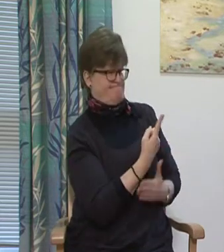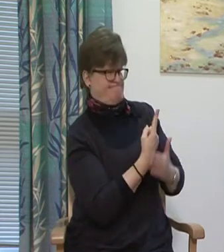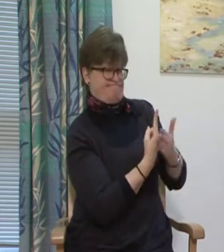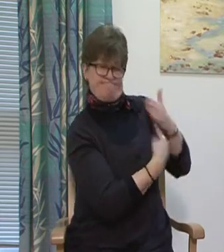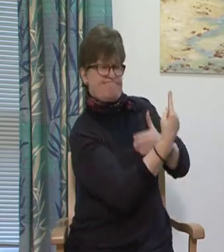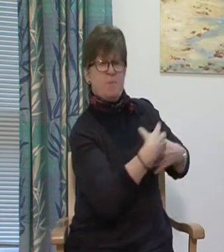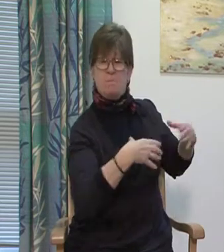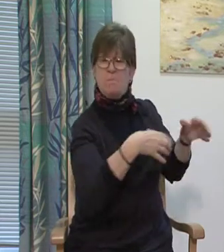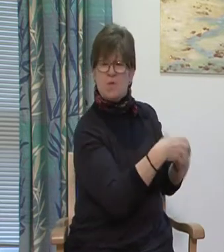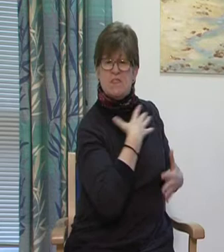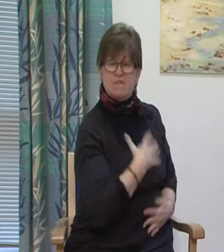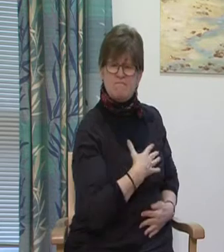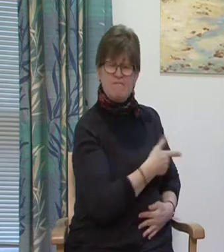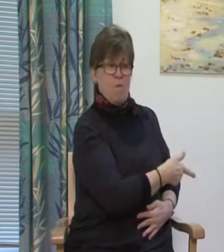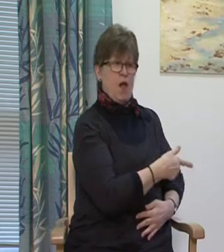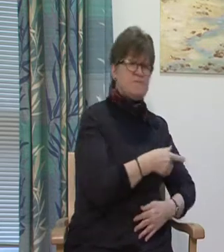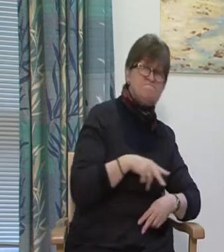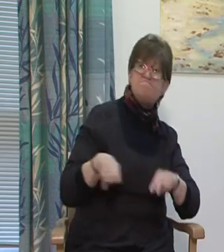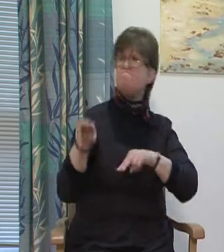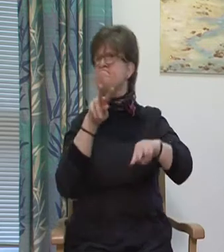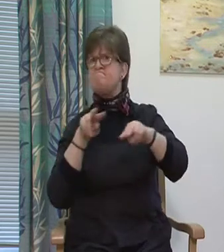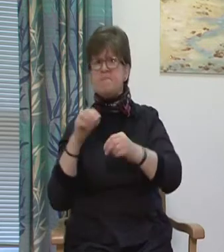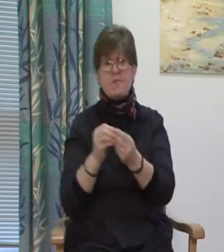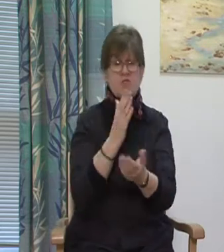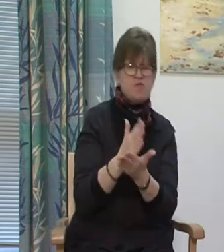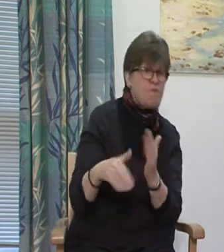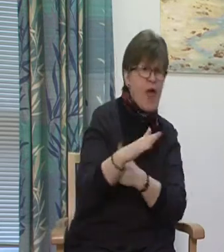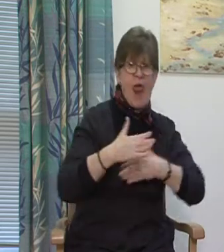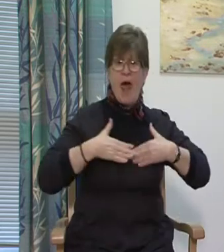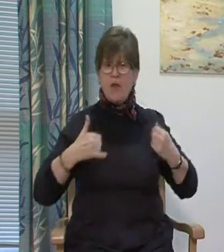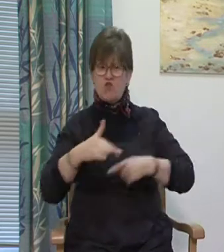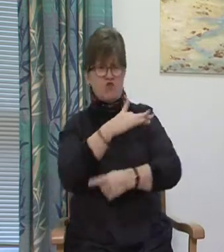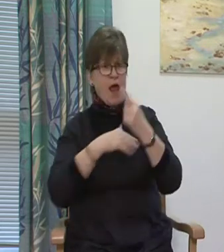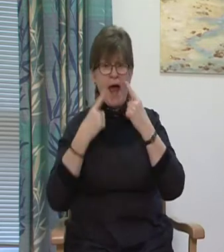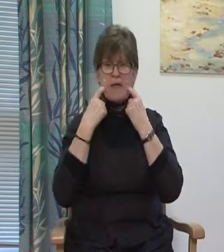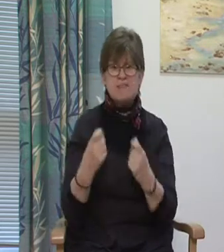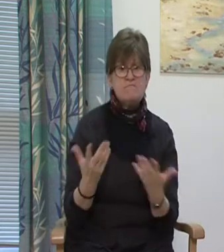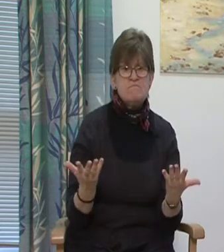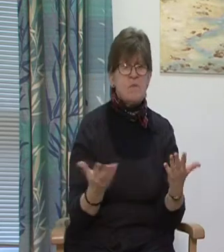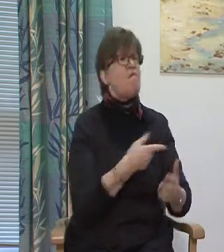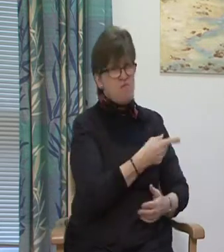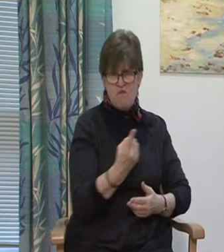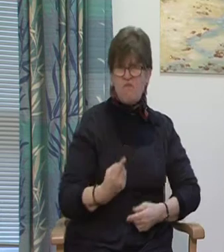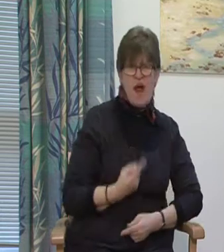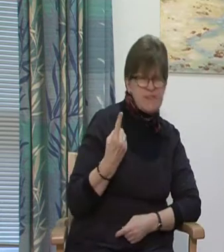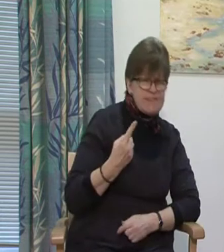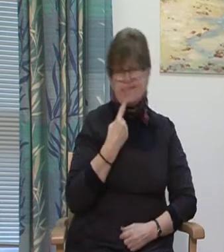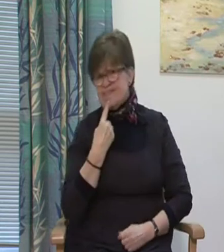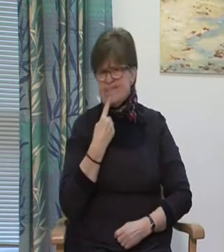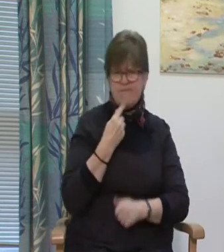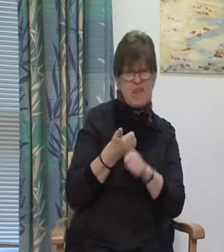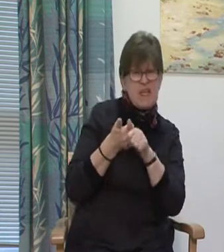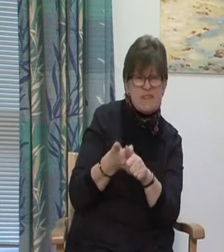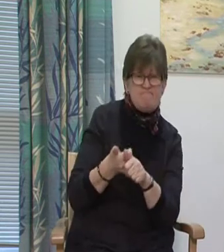and social care. They are willing to assist you at any stage of your complaint by providing advice and support.